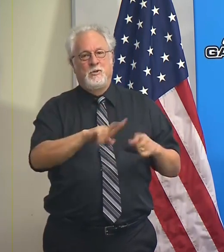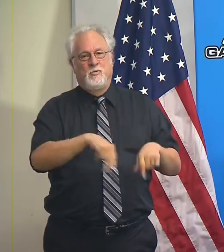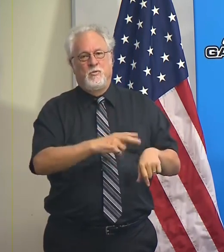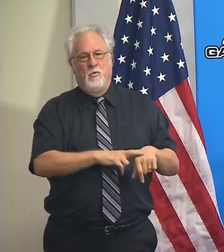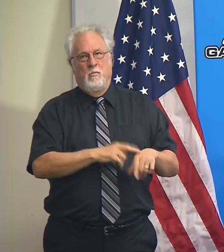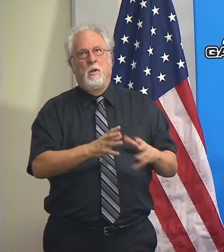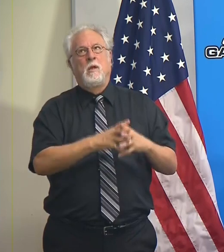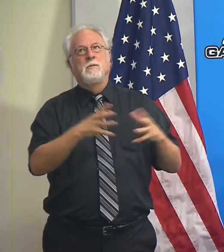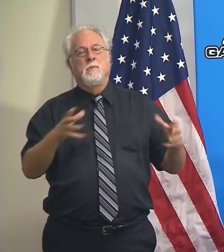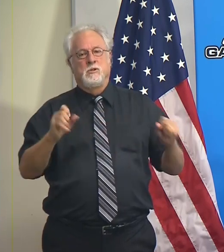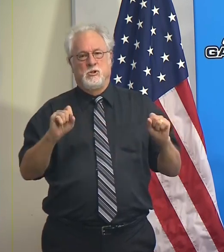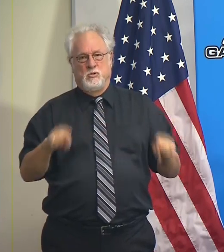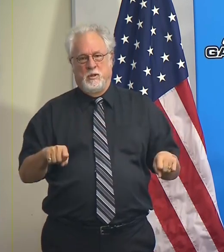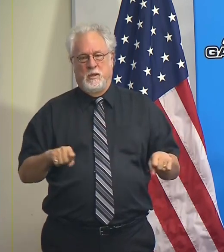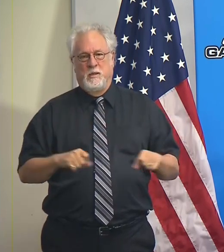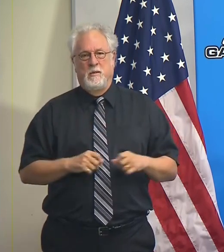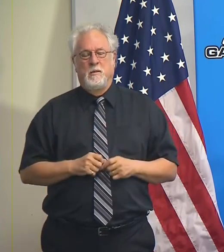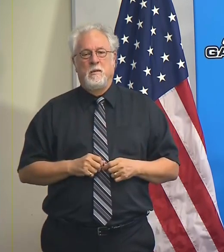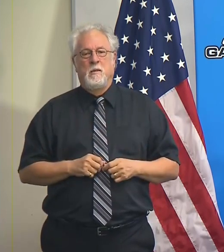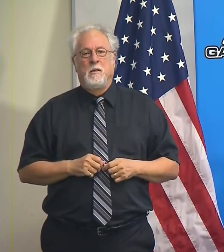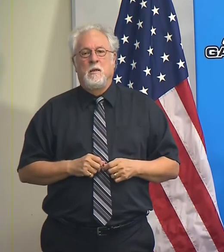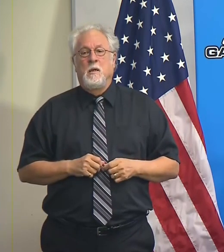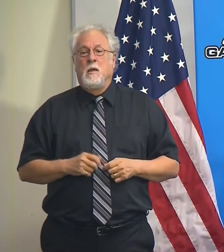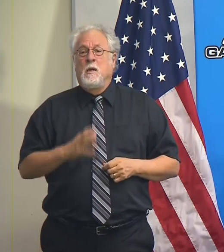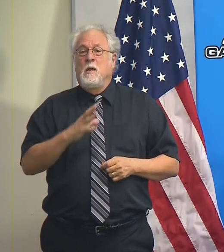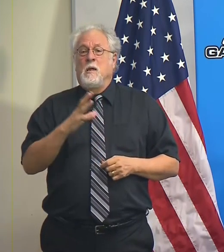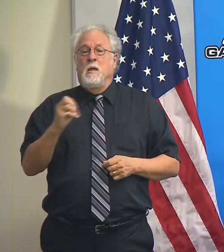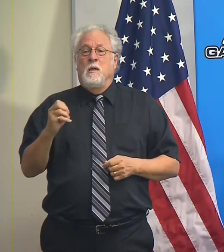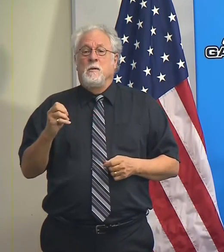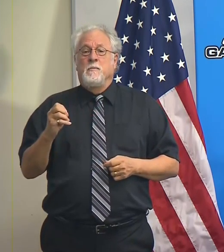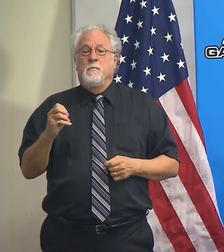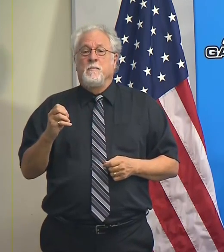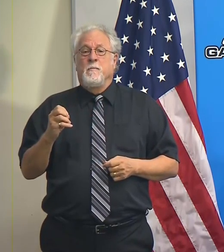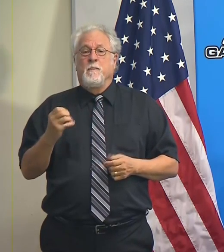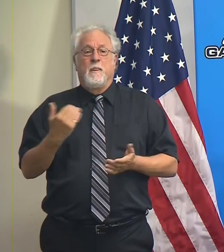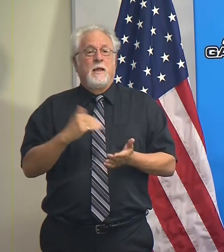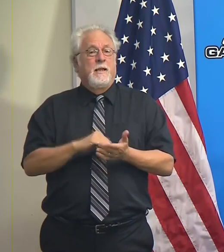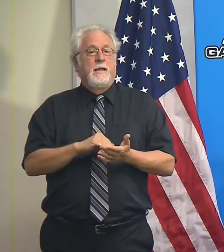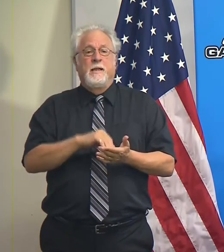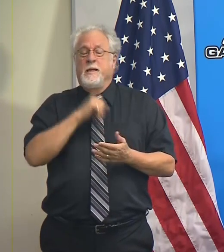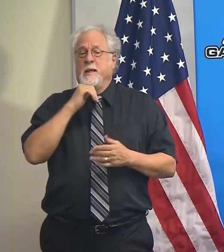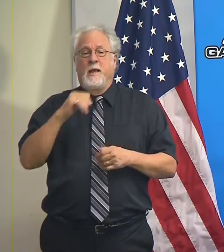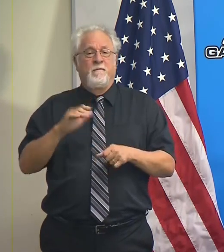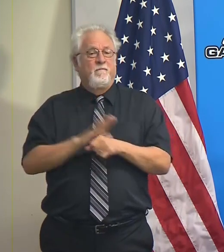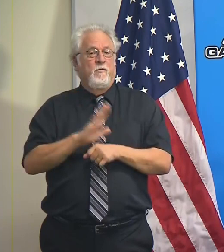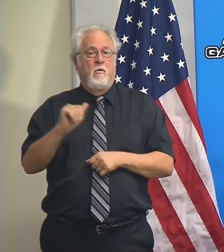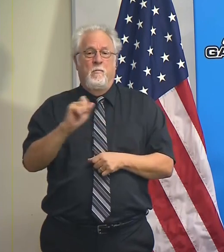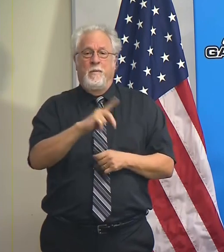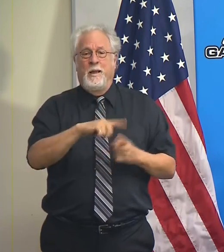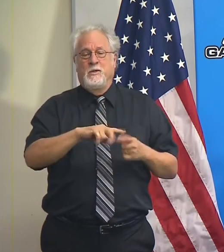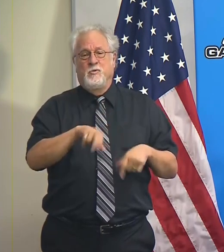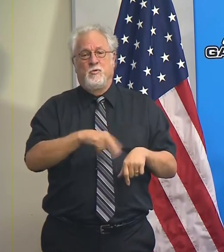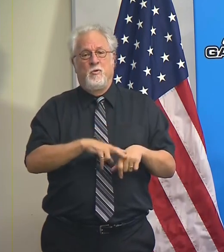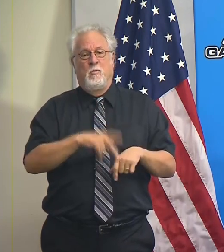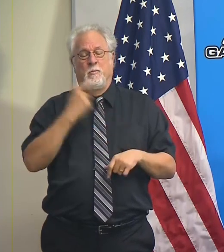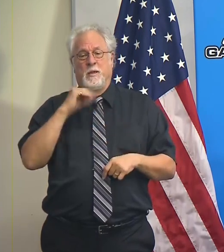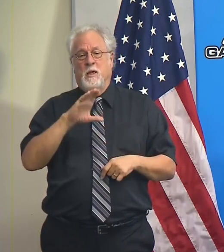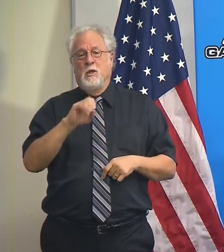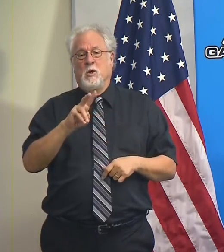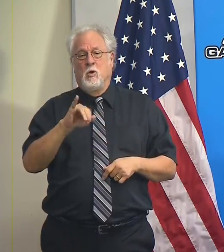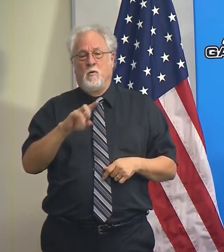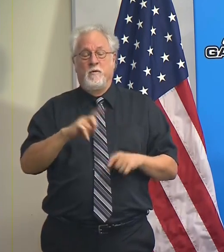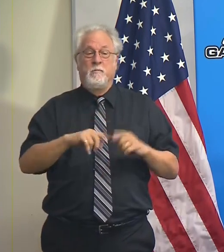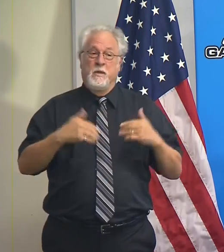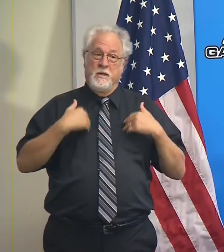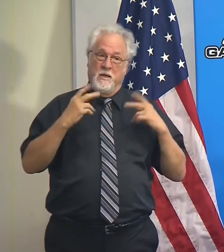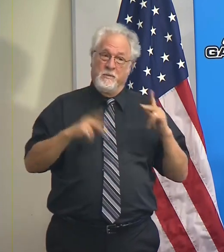as much as as much as you can have. And again, we're not going to be fully back to normal because of COVID-19. But these young people